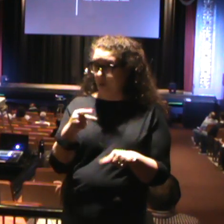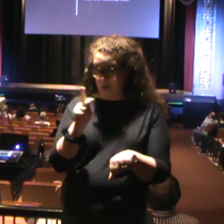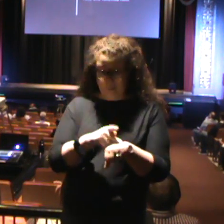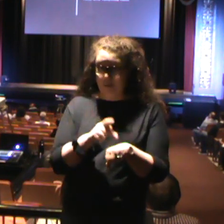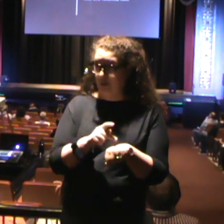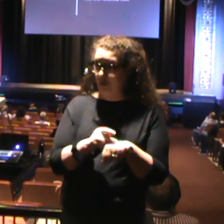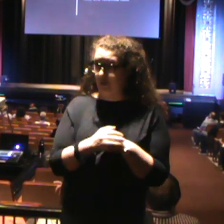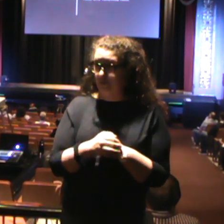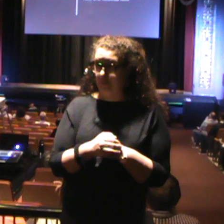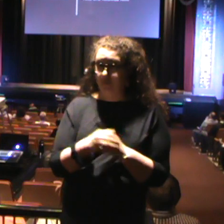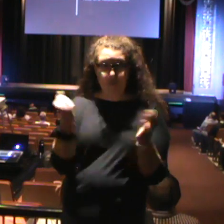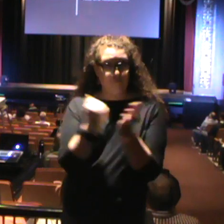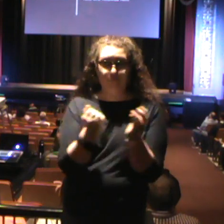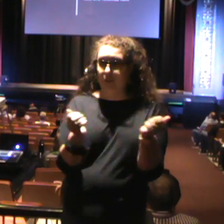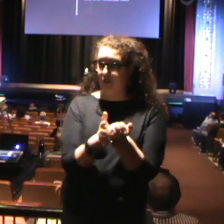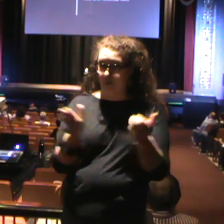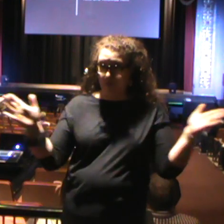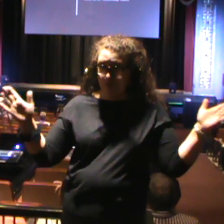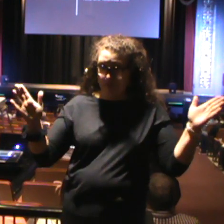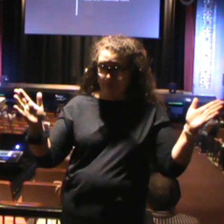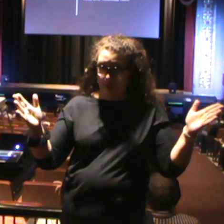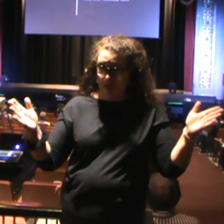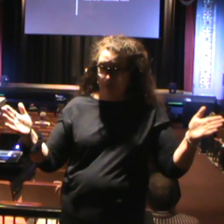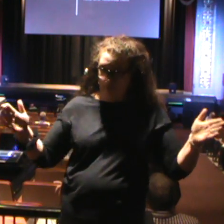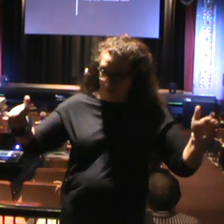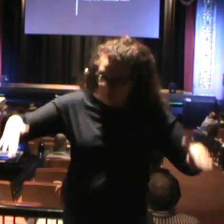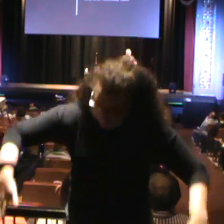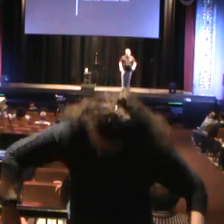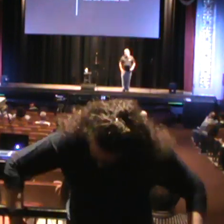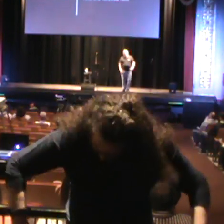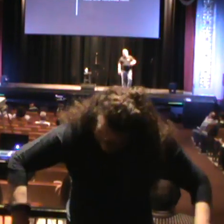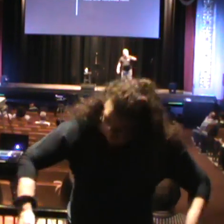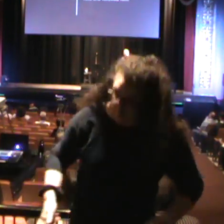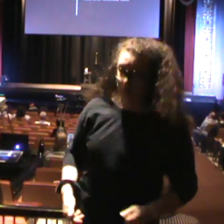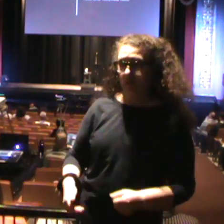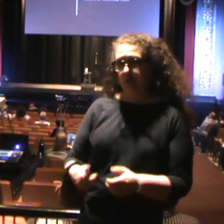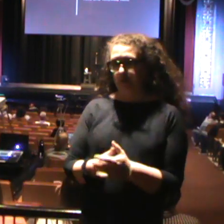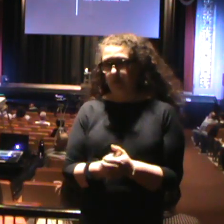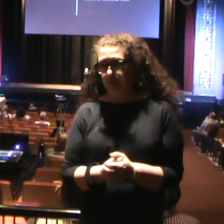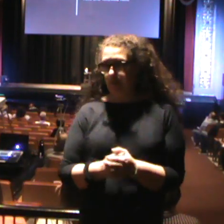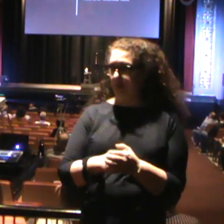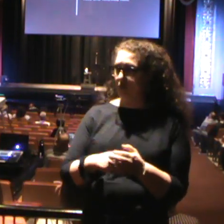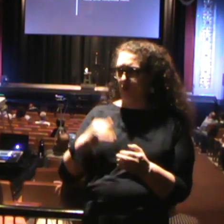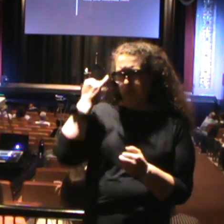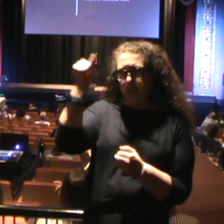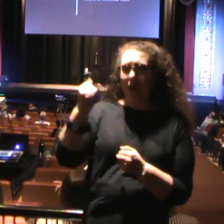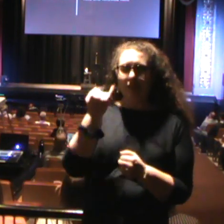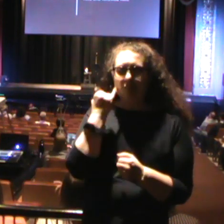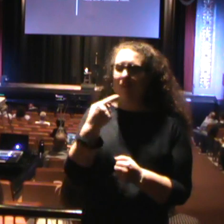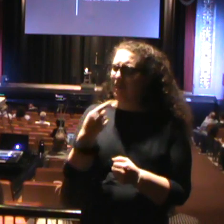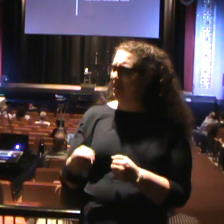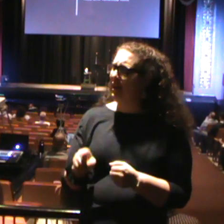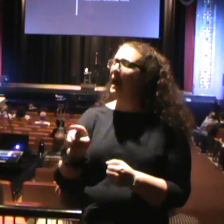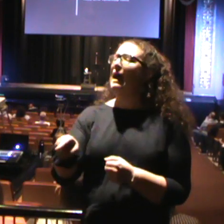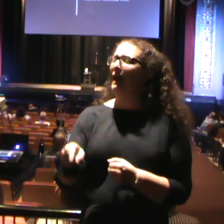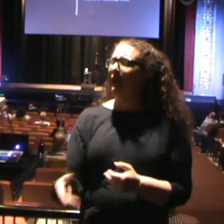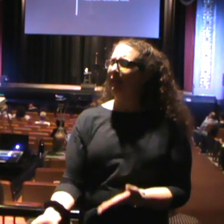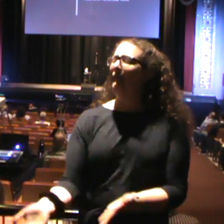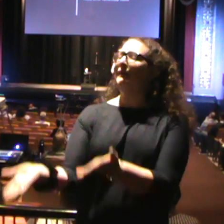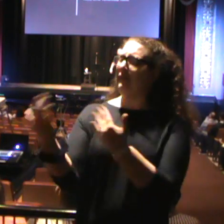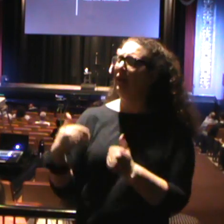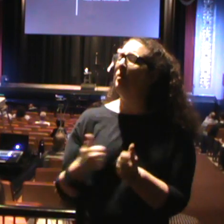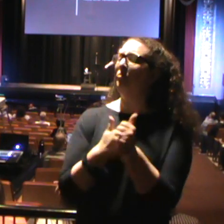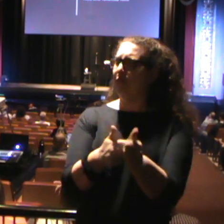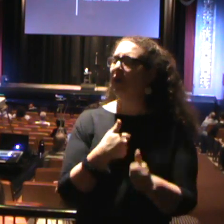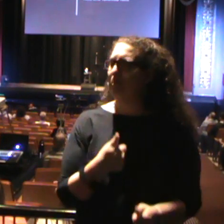he would actually be crucified upside down. So imagine if I said, hey, come with us to 5-4 and said, you're going to die today.